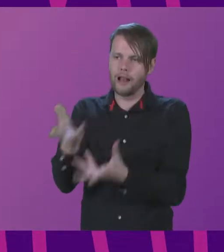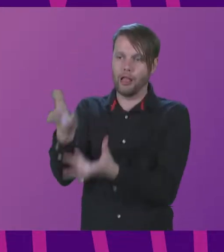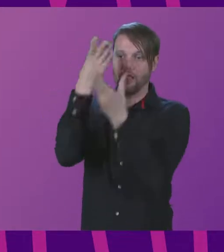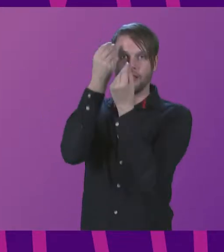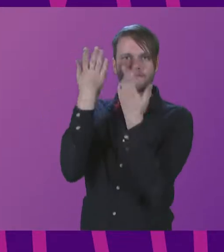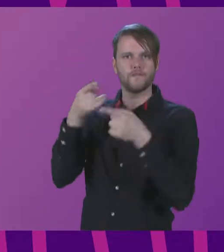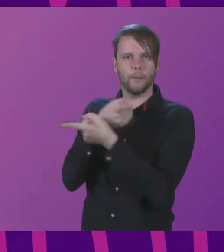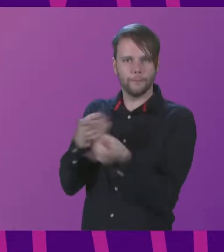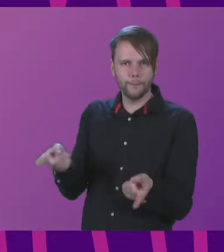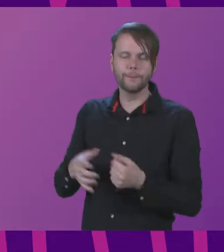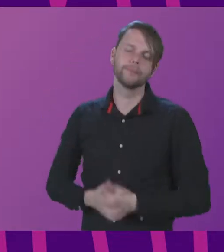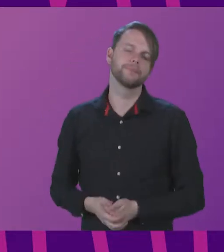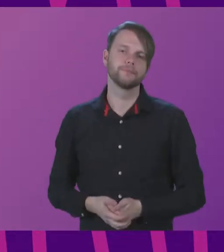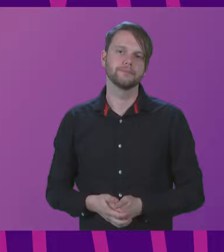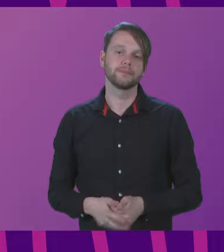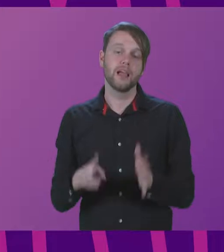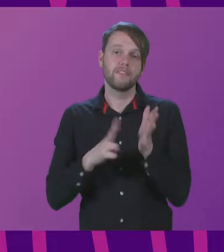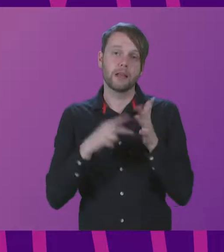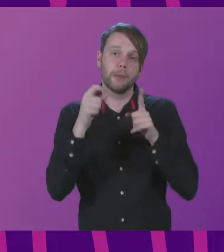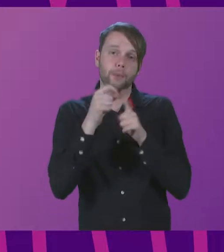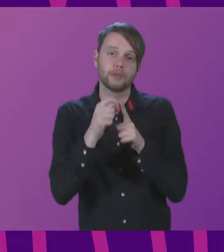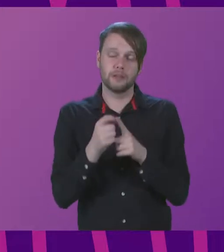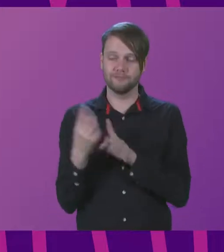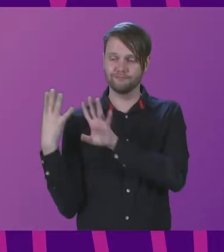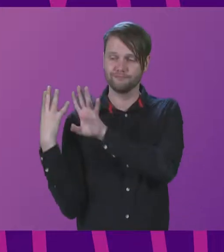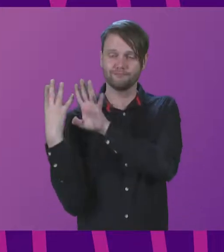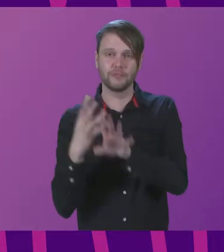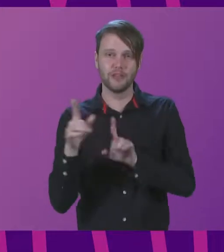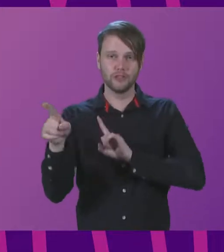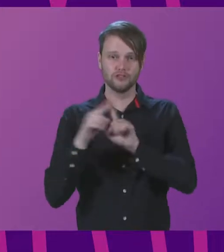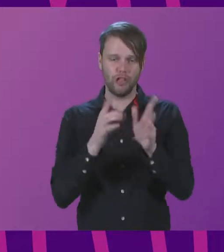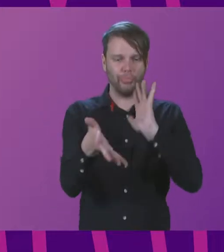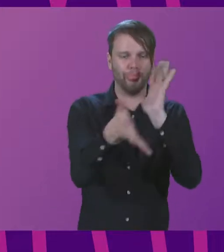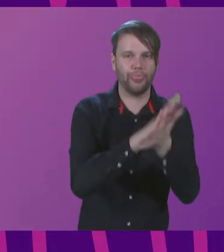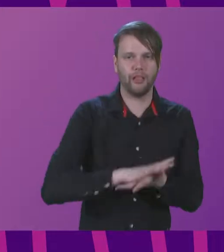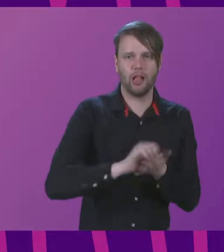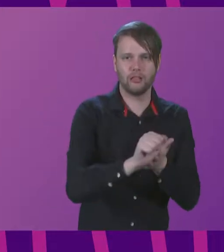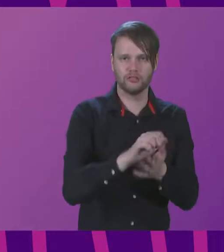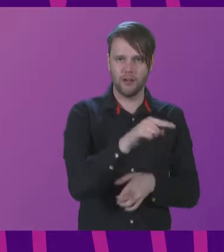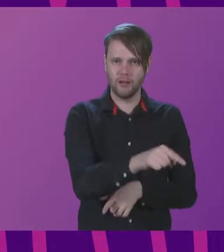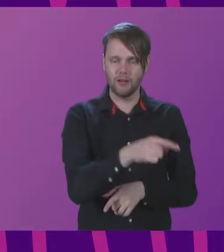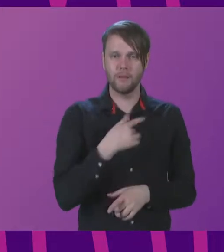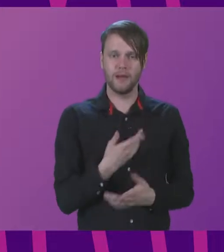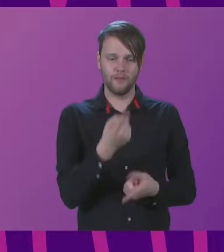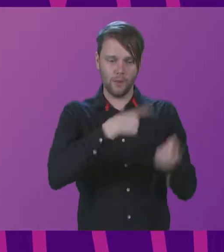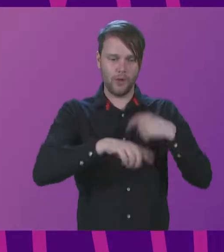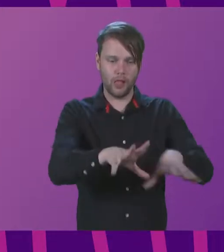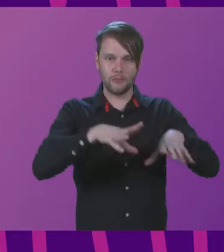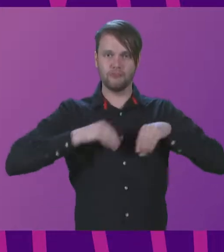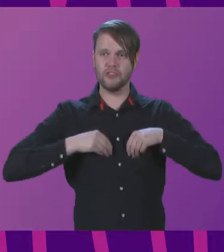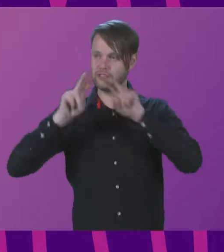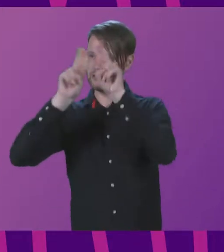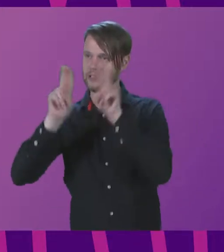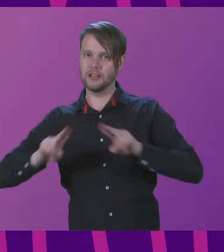from them. Vladimir Putin's forces may try to erase the culture of Ukraine, but for as long as we all embrace it internationally,